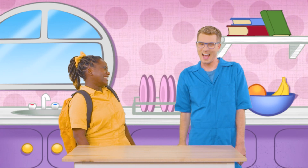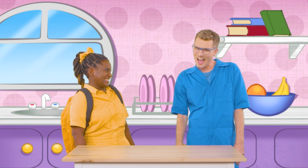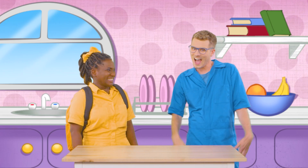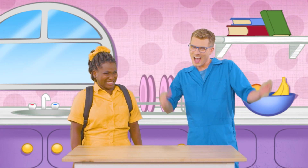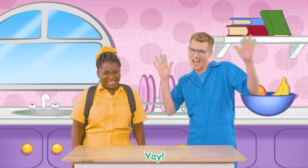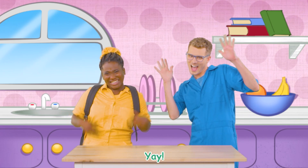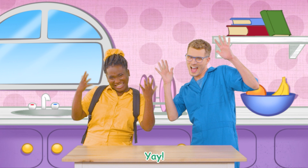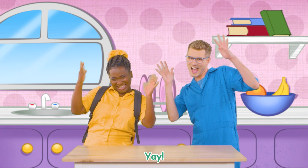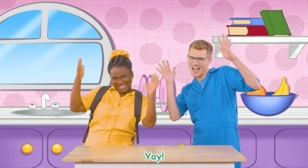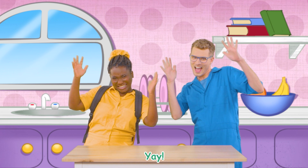Yay!